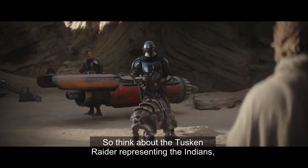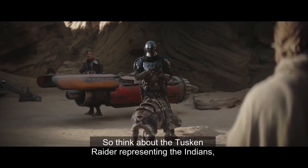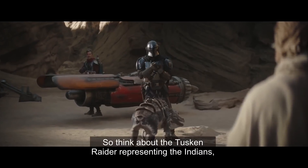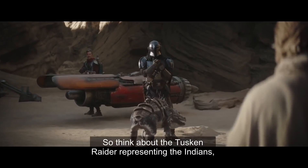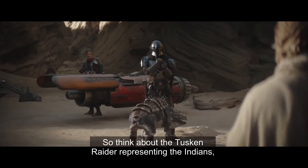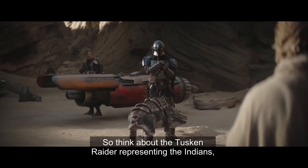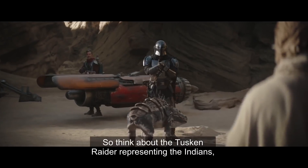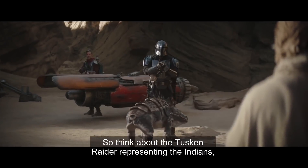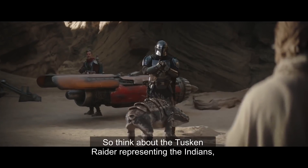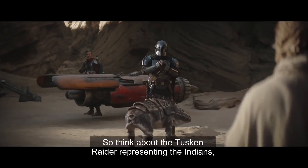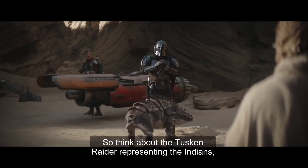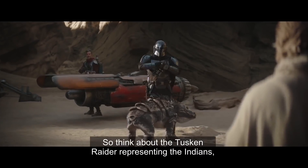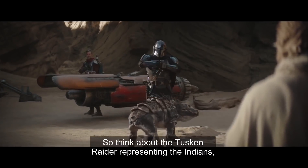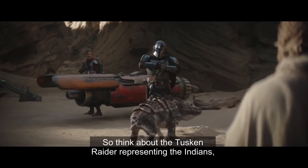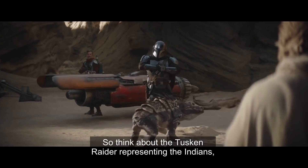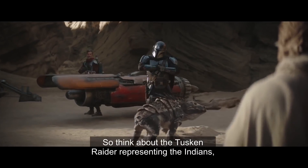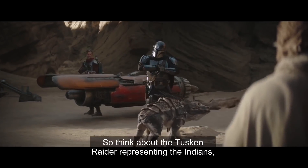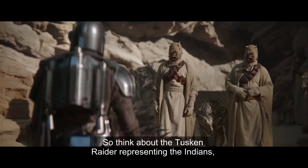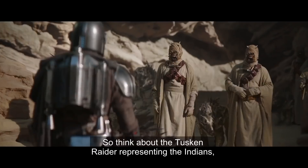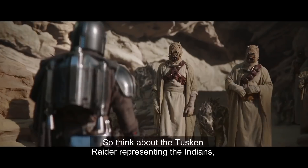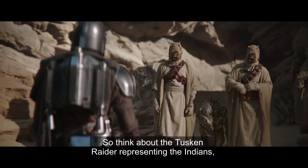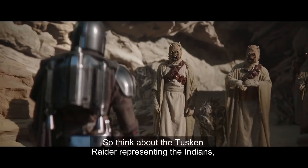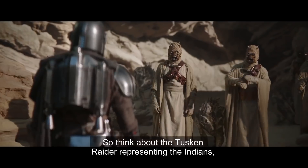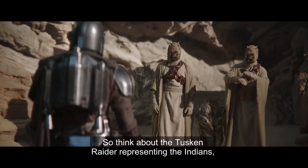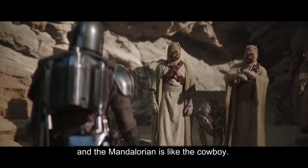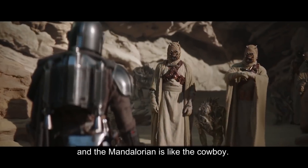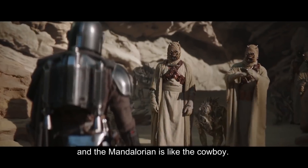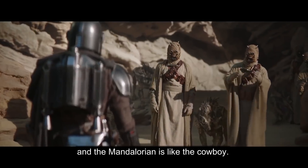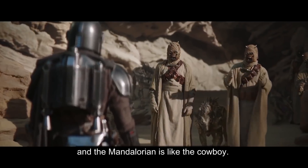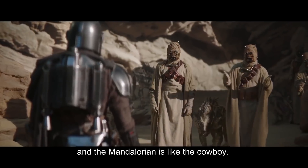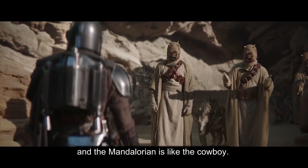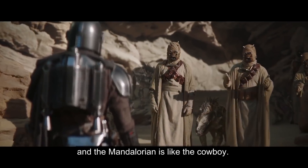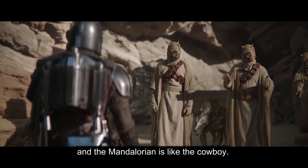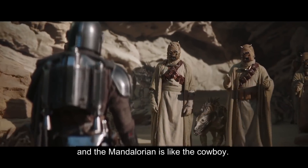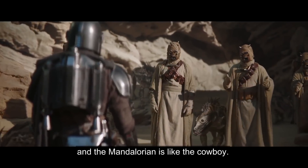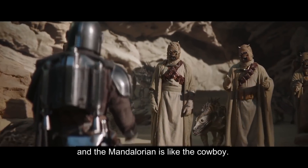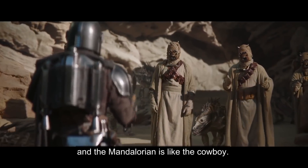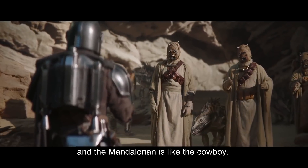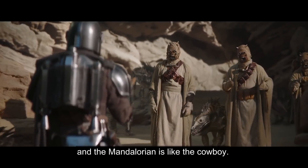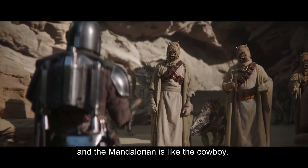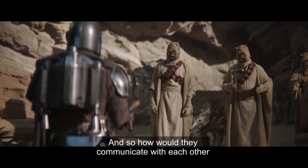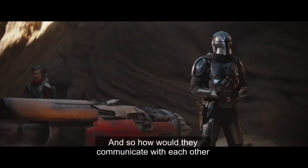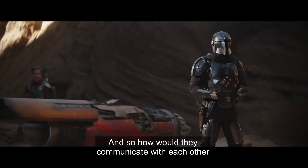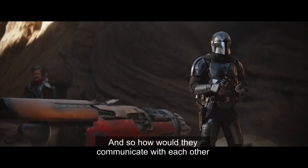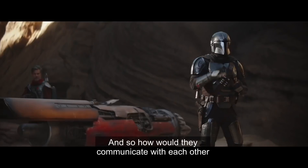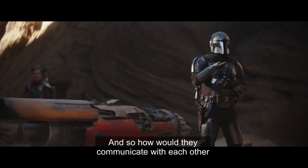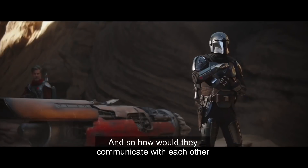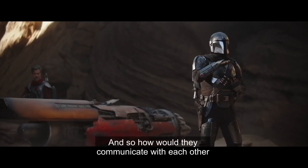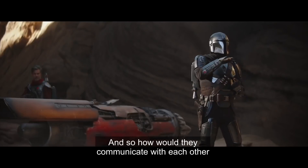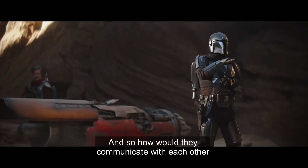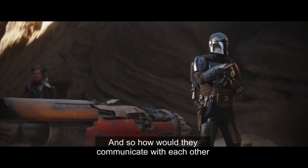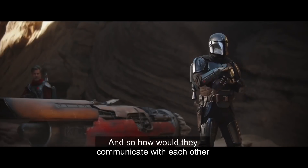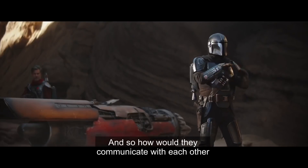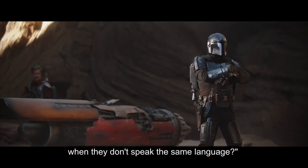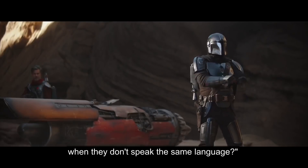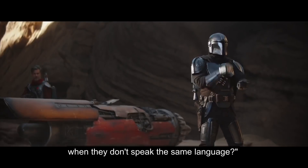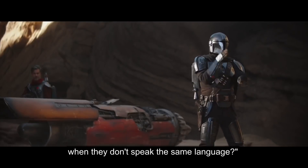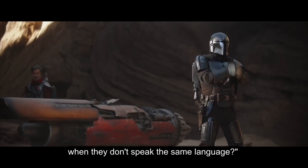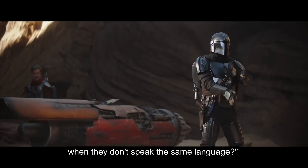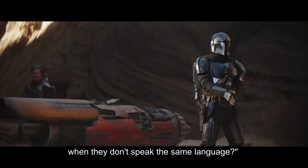about the Tuscan Raider representing the Indians and the Mandalorian is like the cowboy. And so how would they communicate with each other when they don't speak the